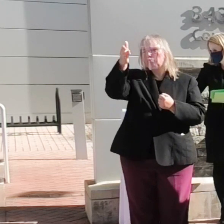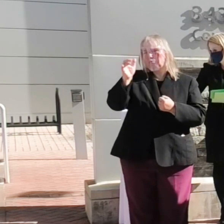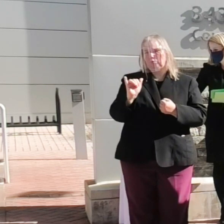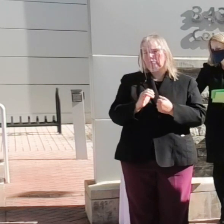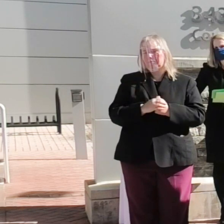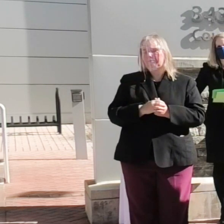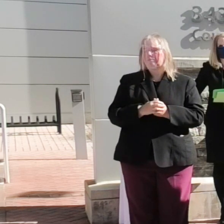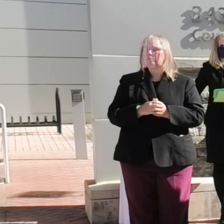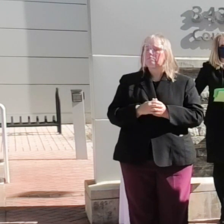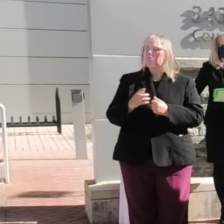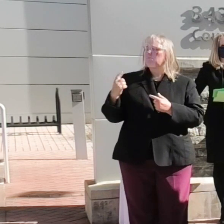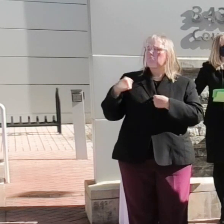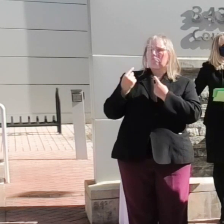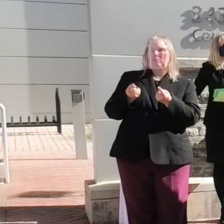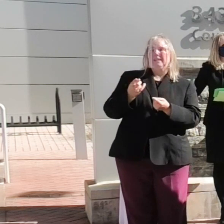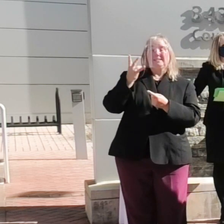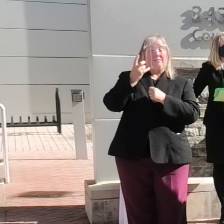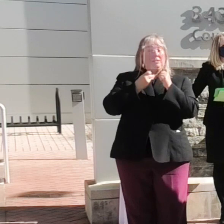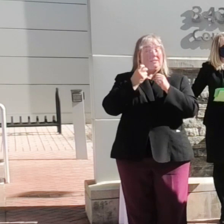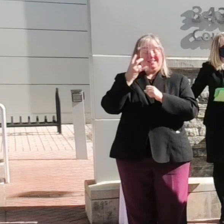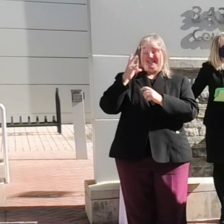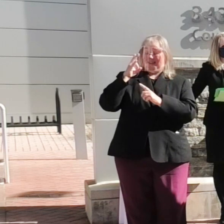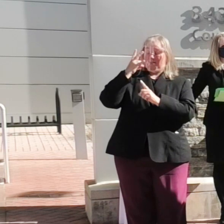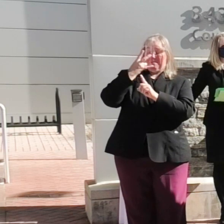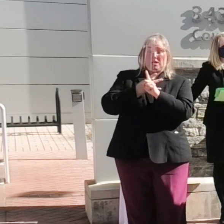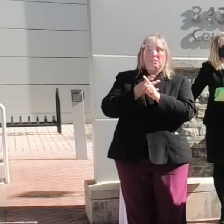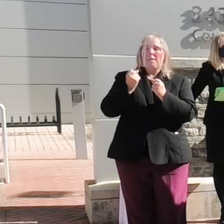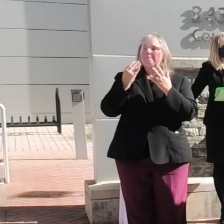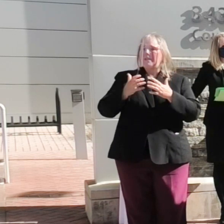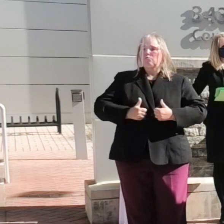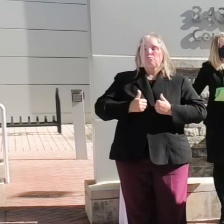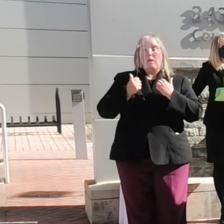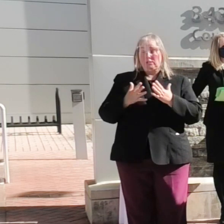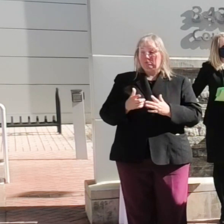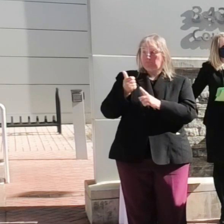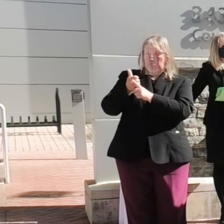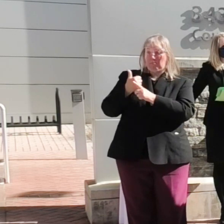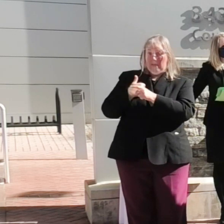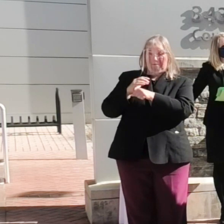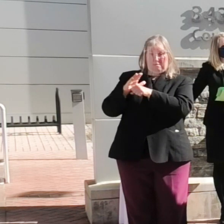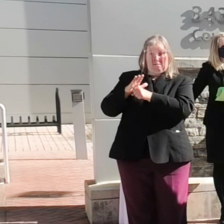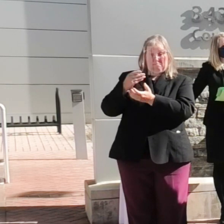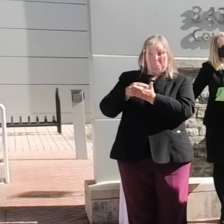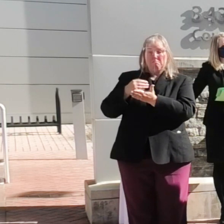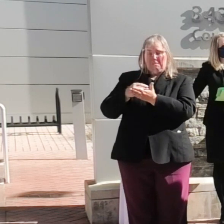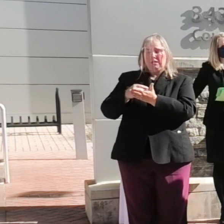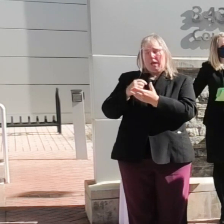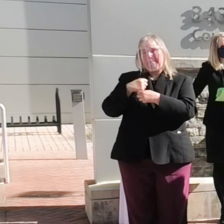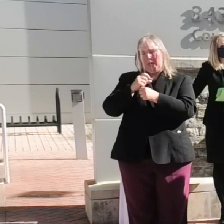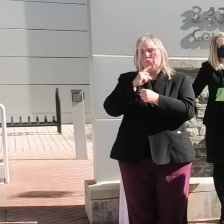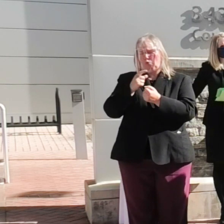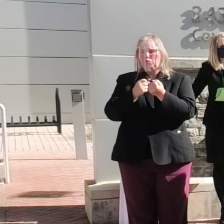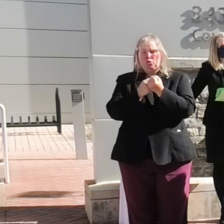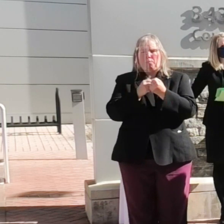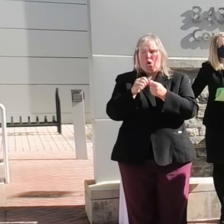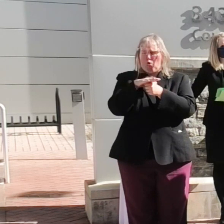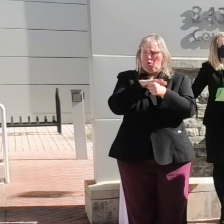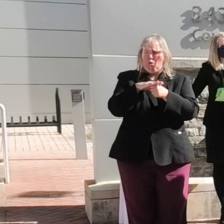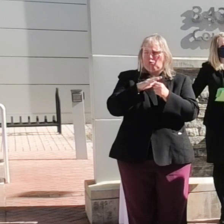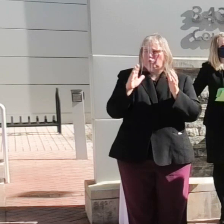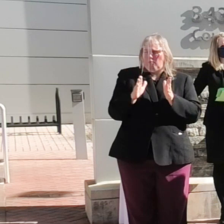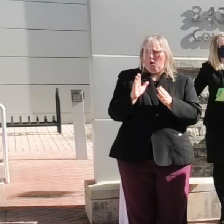Over the past seven months, many of our residents who are financially able have made sure to support their local small businesses